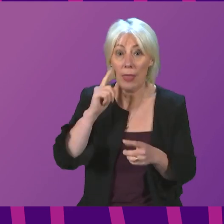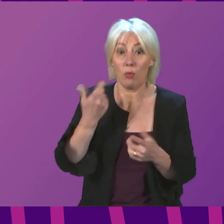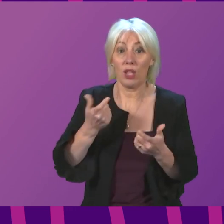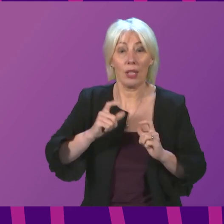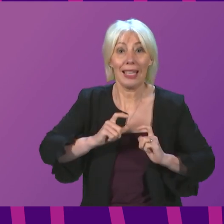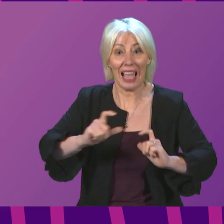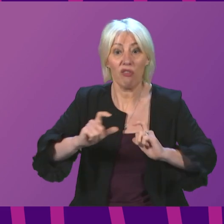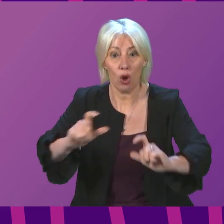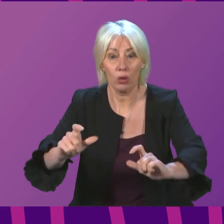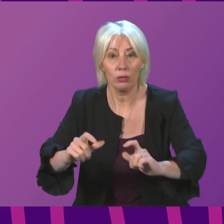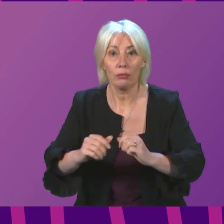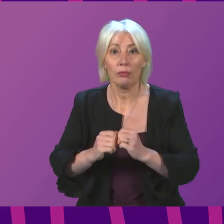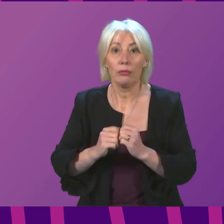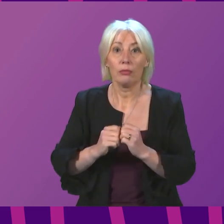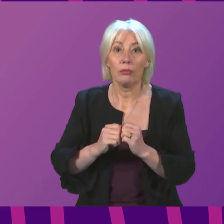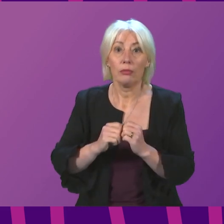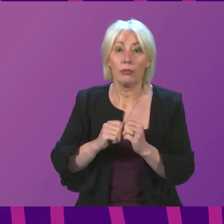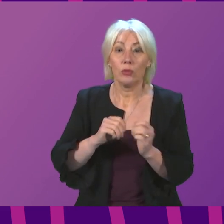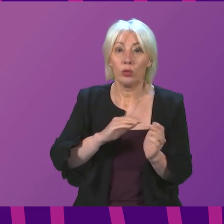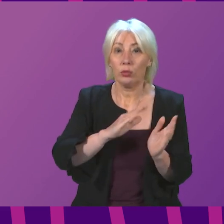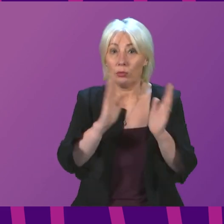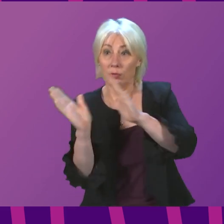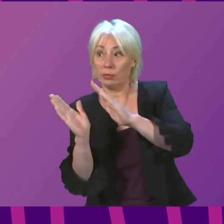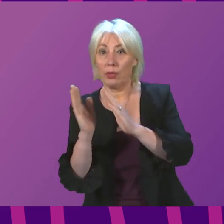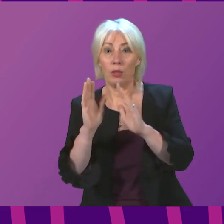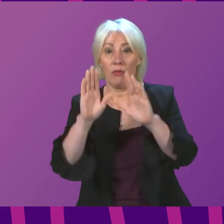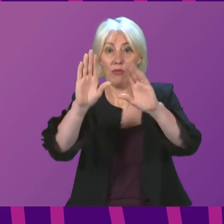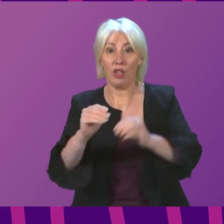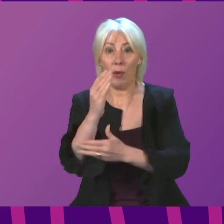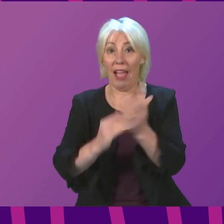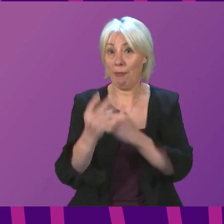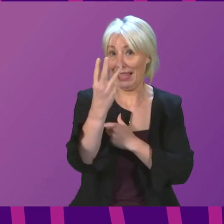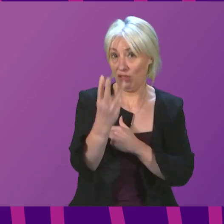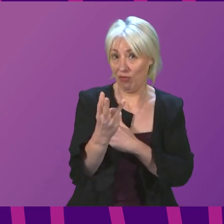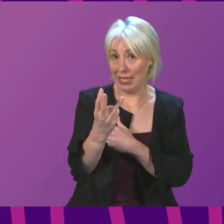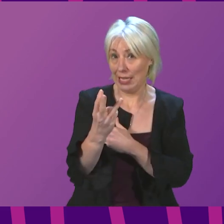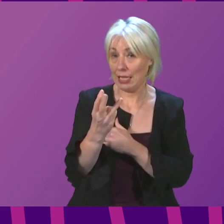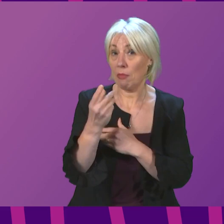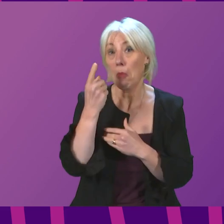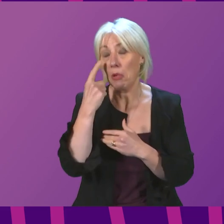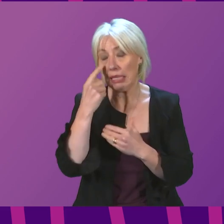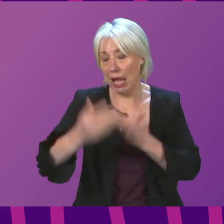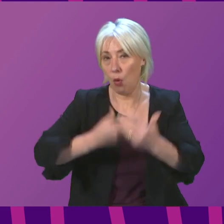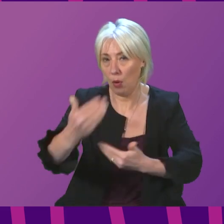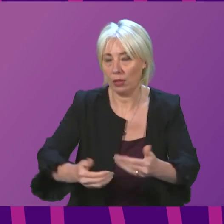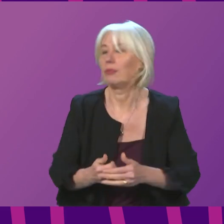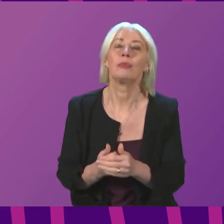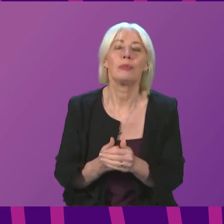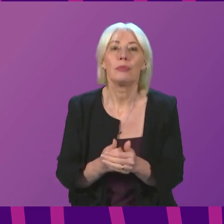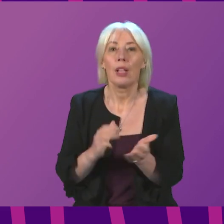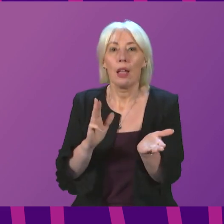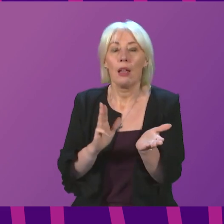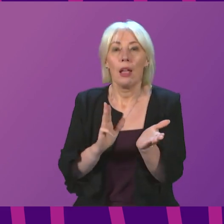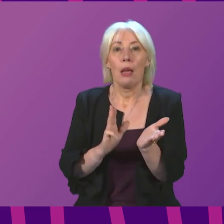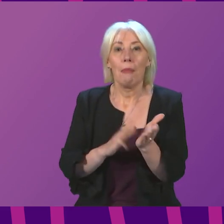continue to around 3.30. We see how we are progressing. I call Megan Gallacher to be followed by Pauline